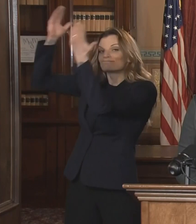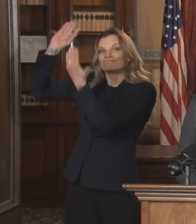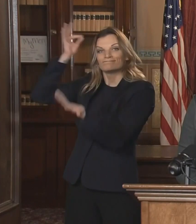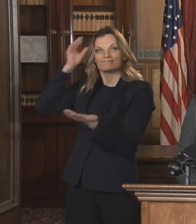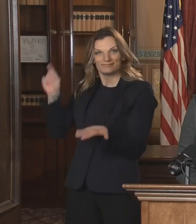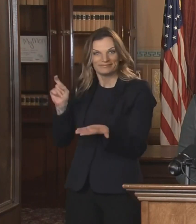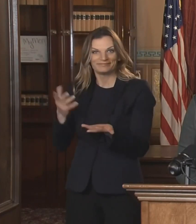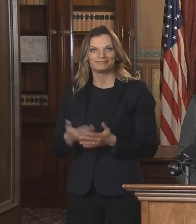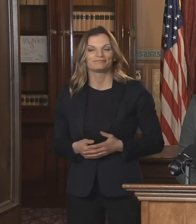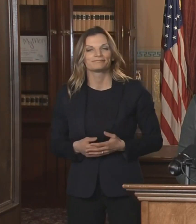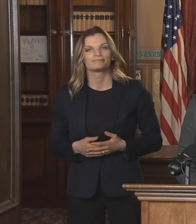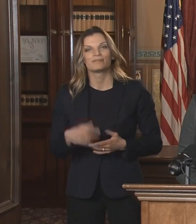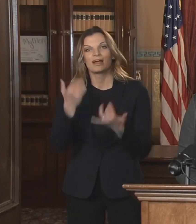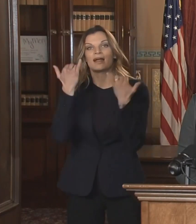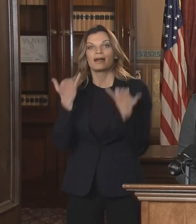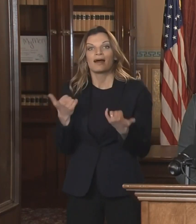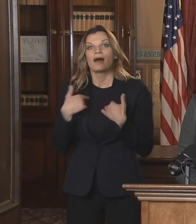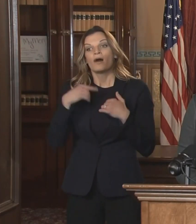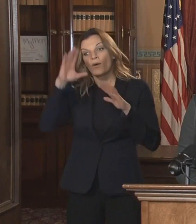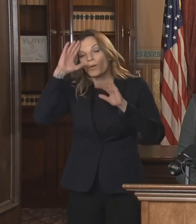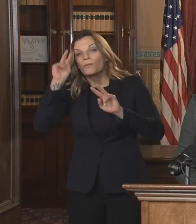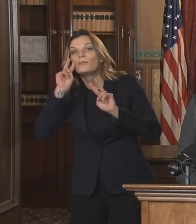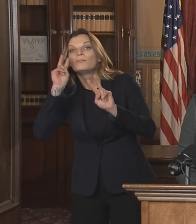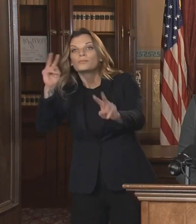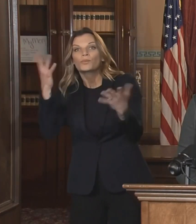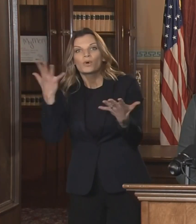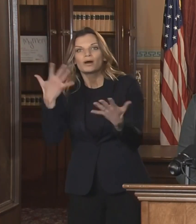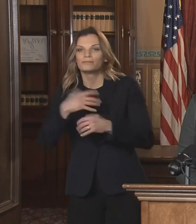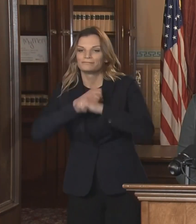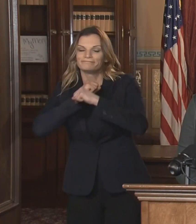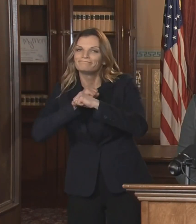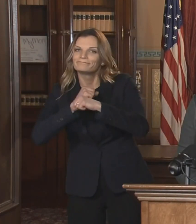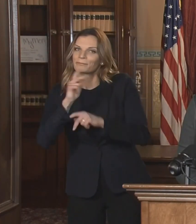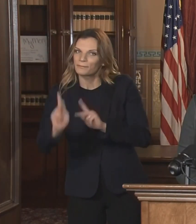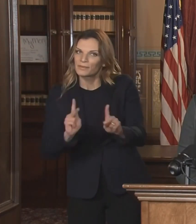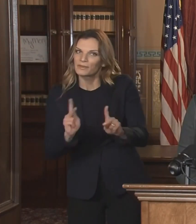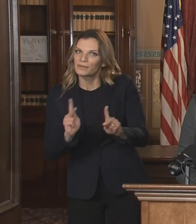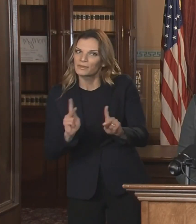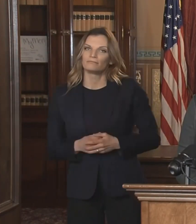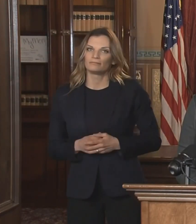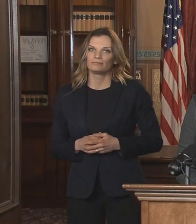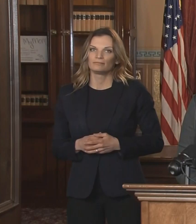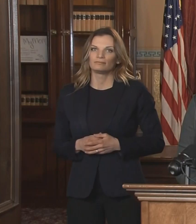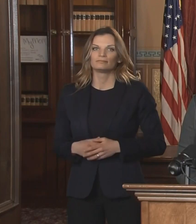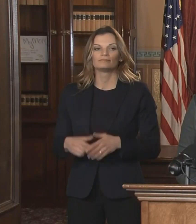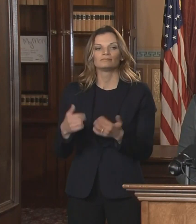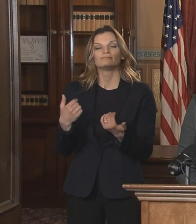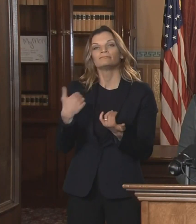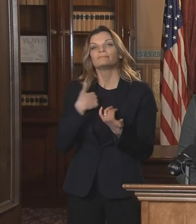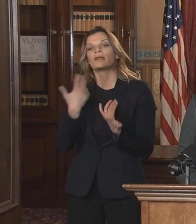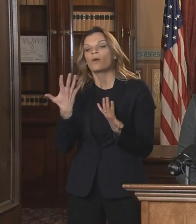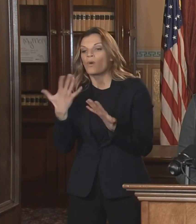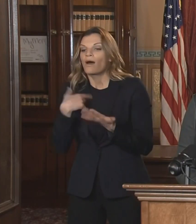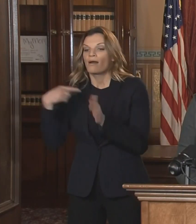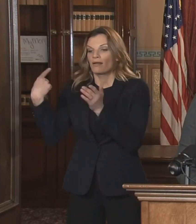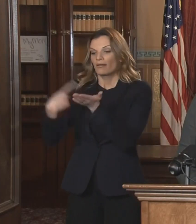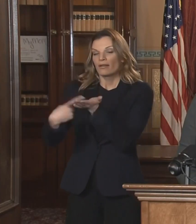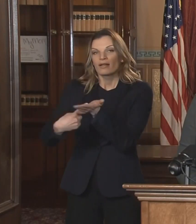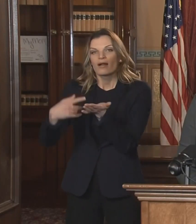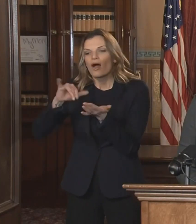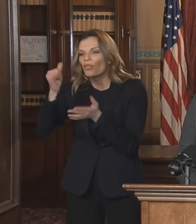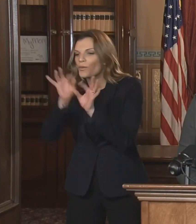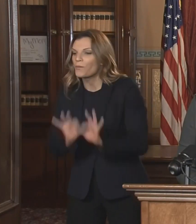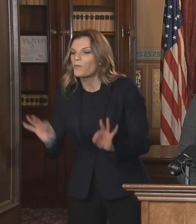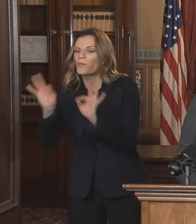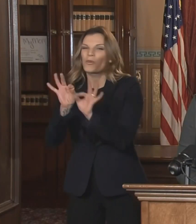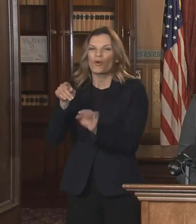and small businesses, while avoiding spending too much on non-critical projects. I